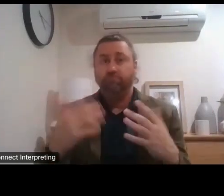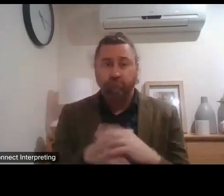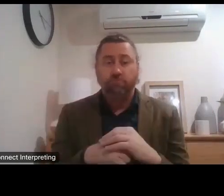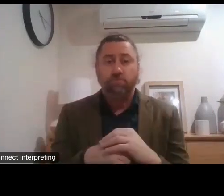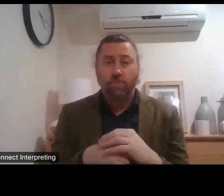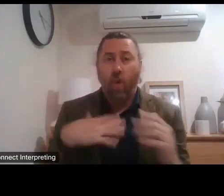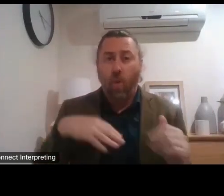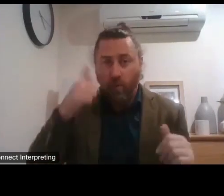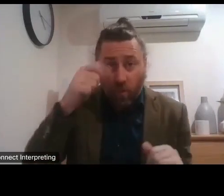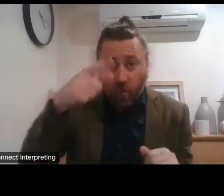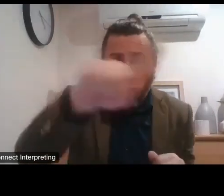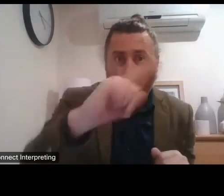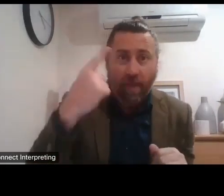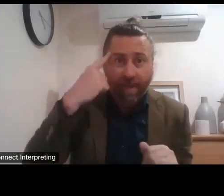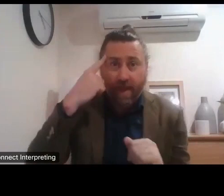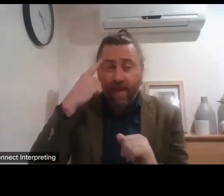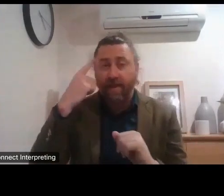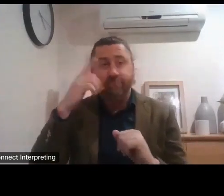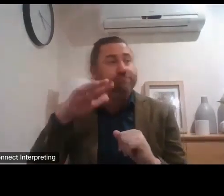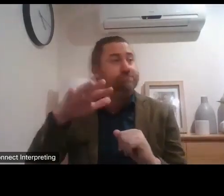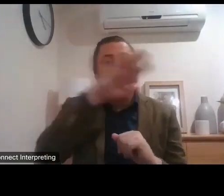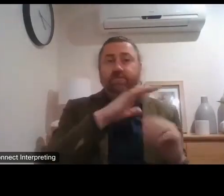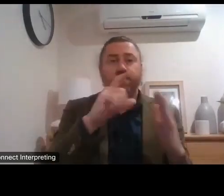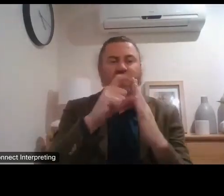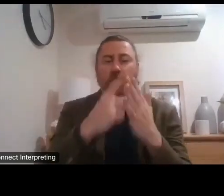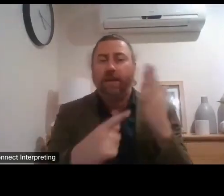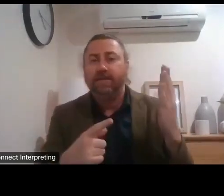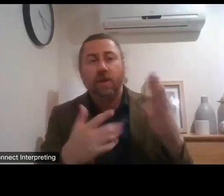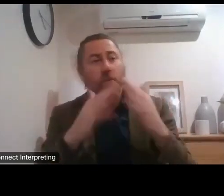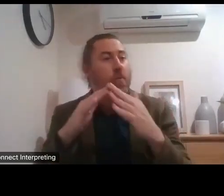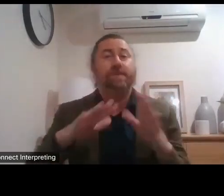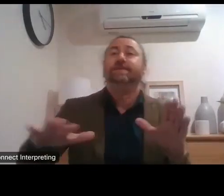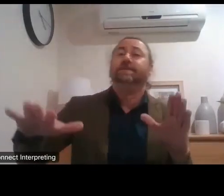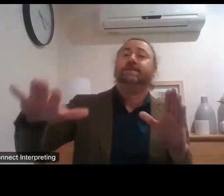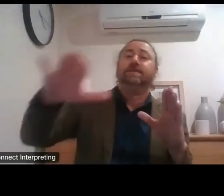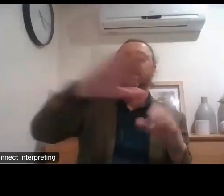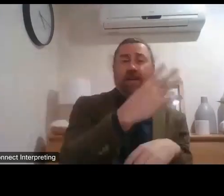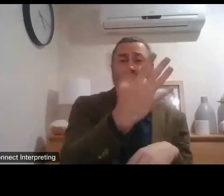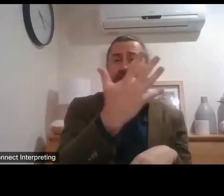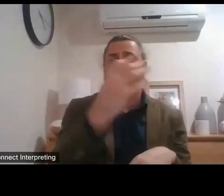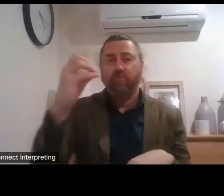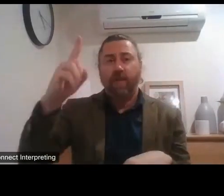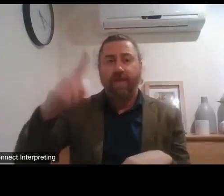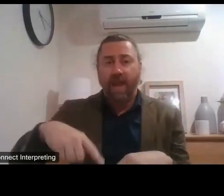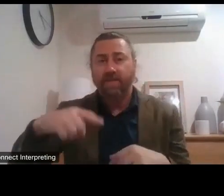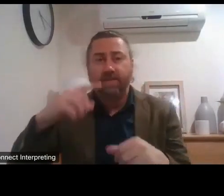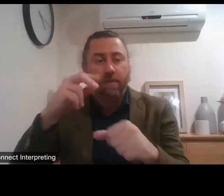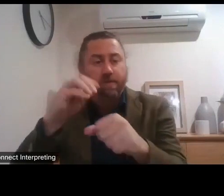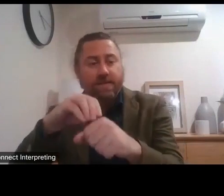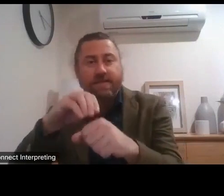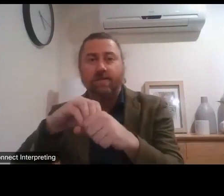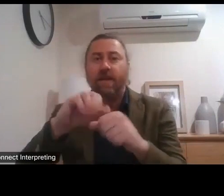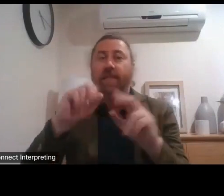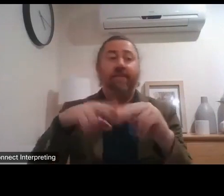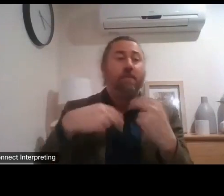call everybody in the aic community and all of the 500 000 participants and their families and the organizations that